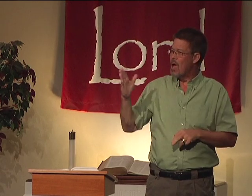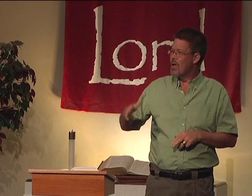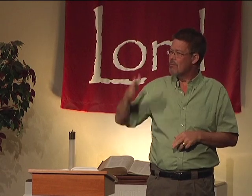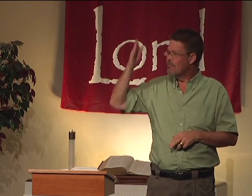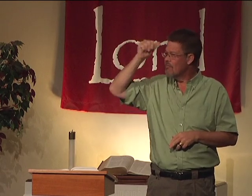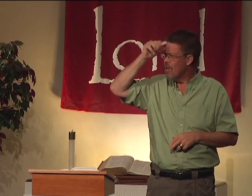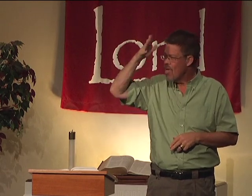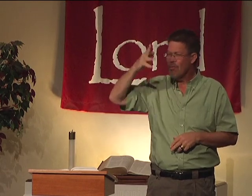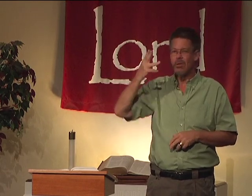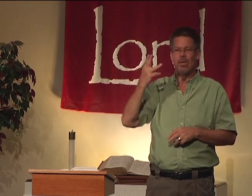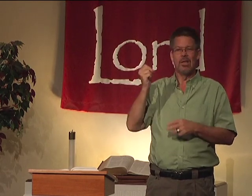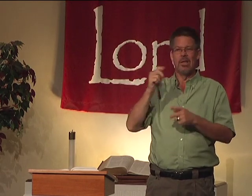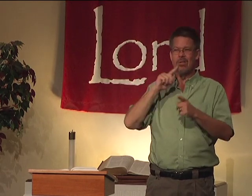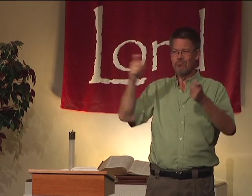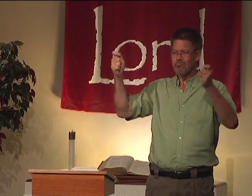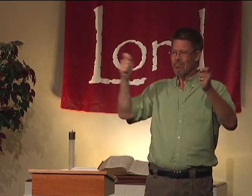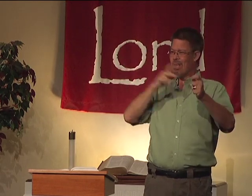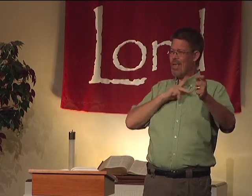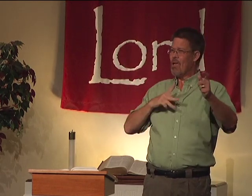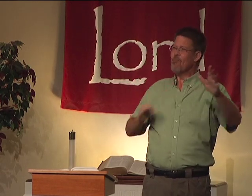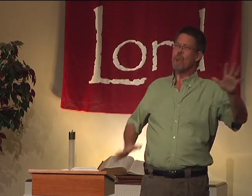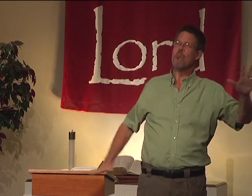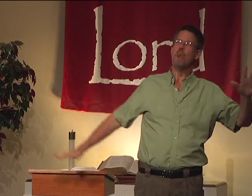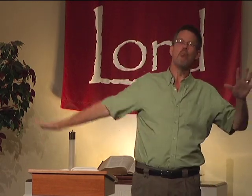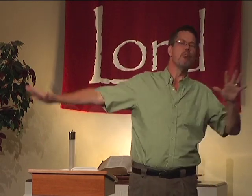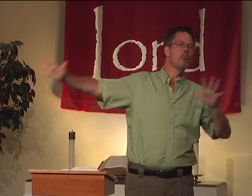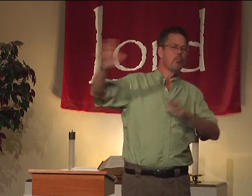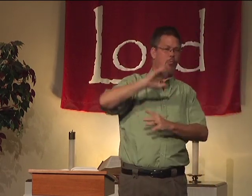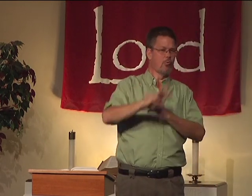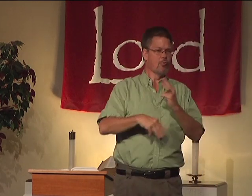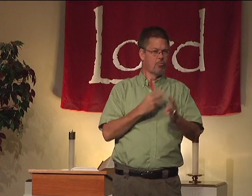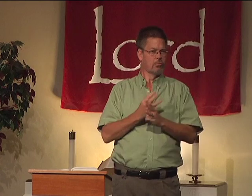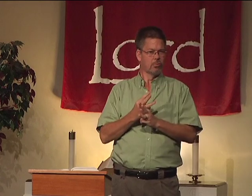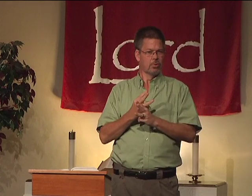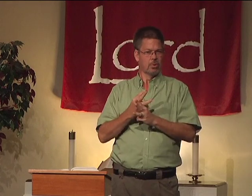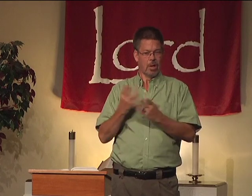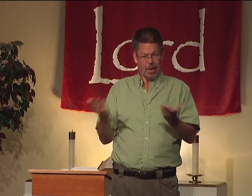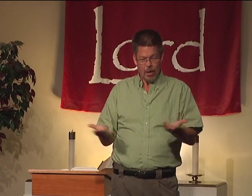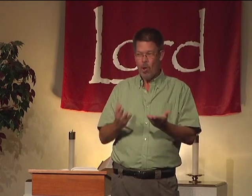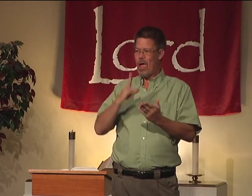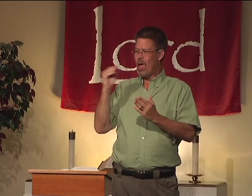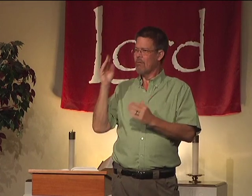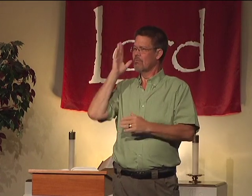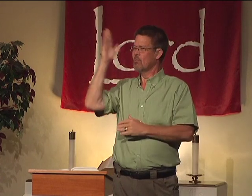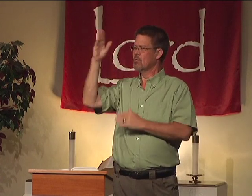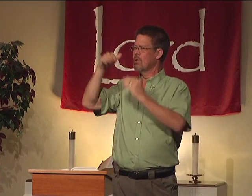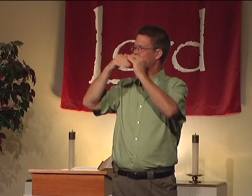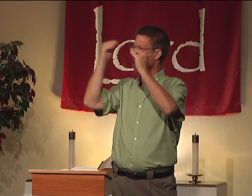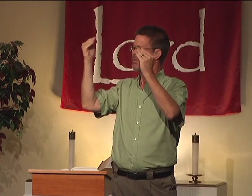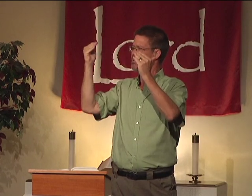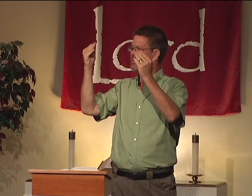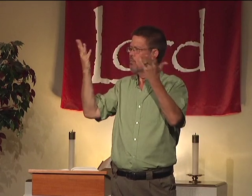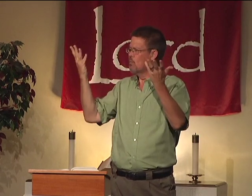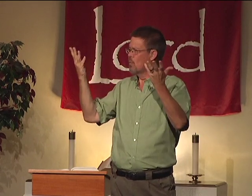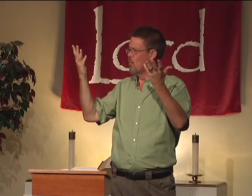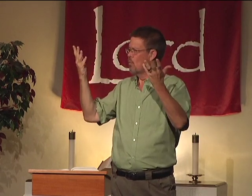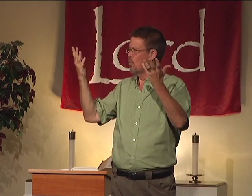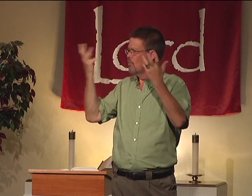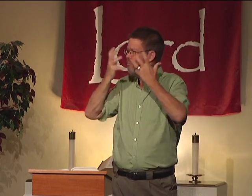And Jesus is now sitting on the right hand of the Father. He controls the kingdom. He controls the world. Here and our future in